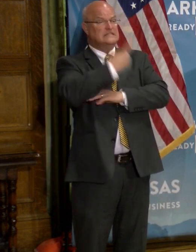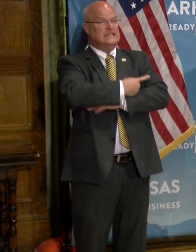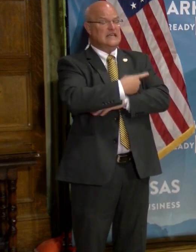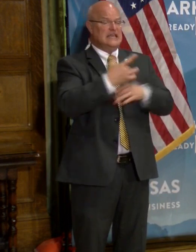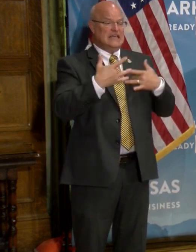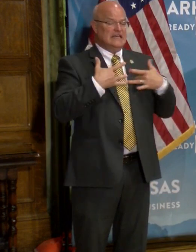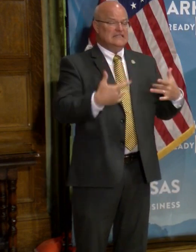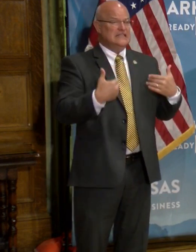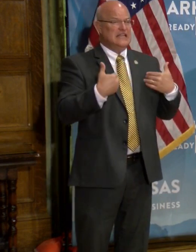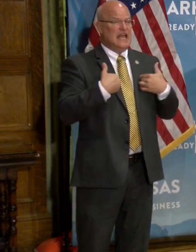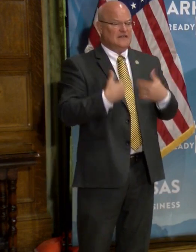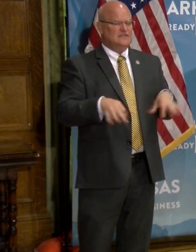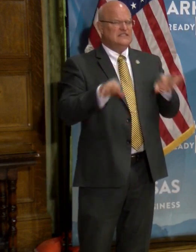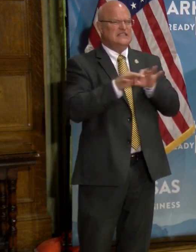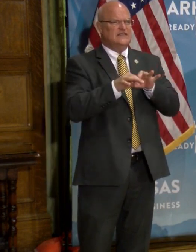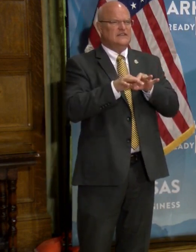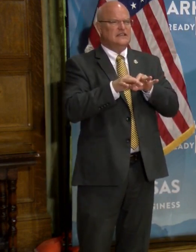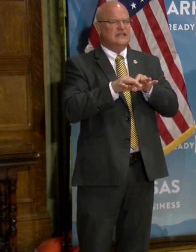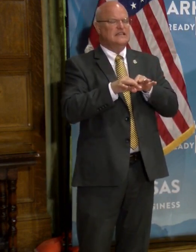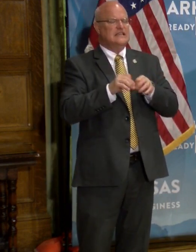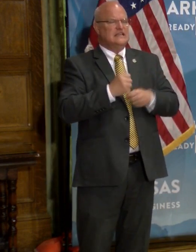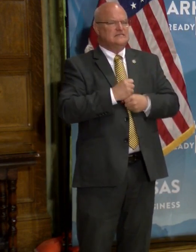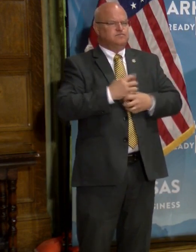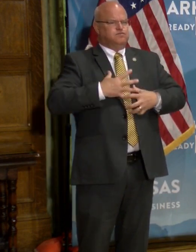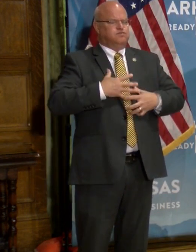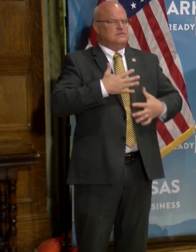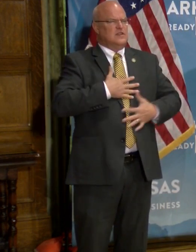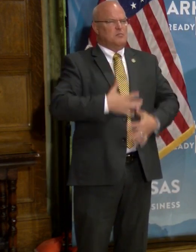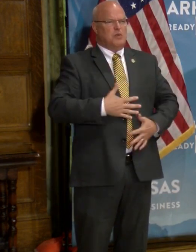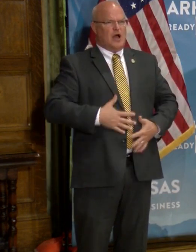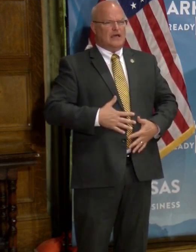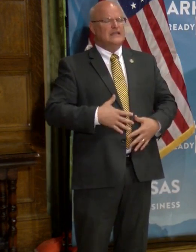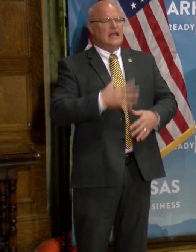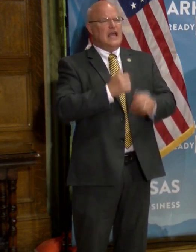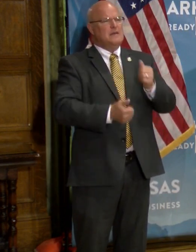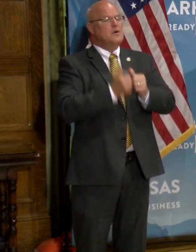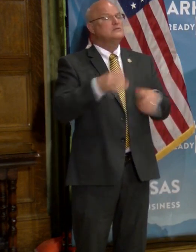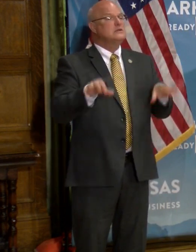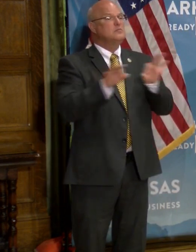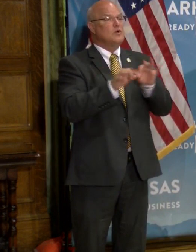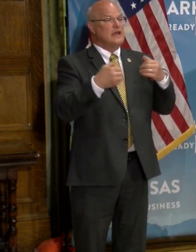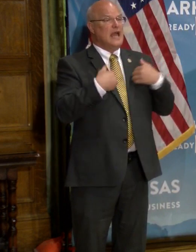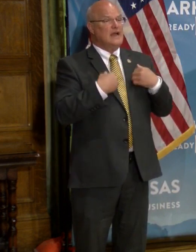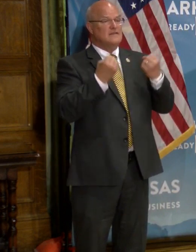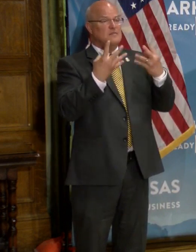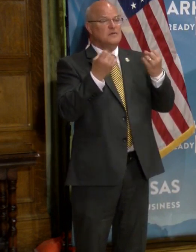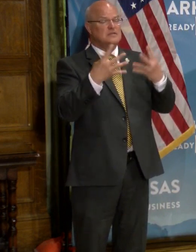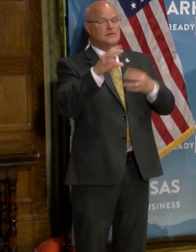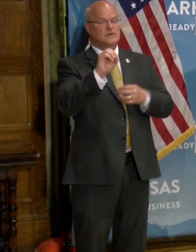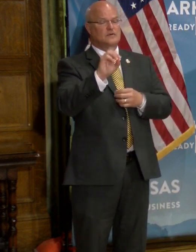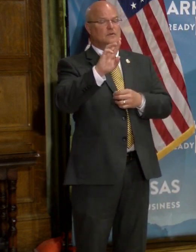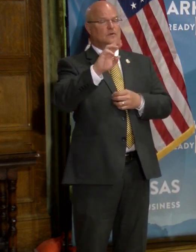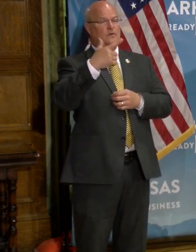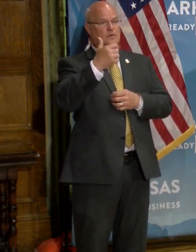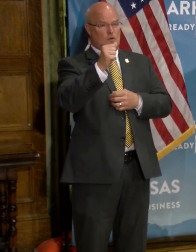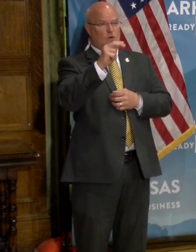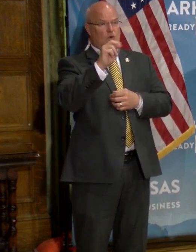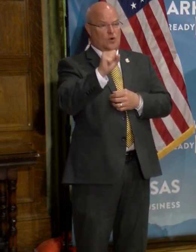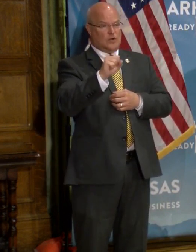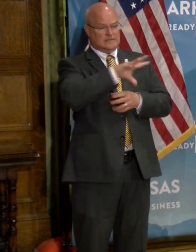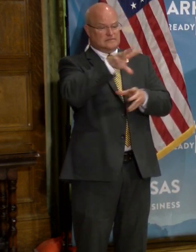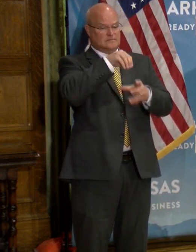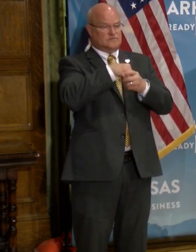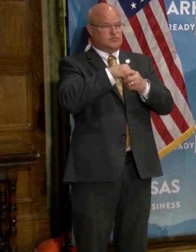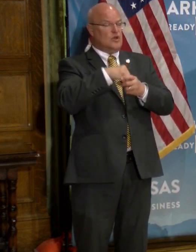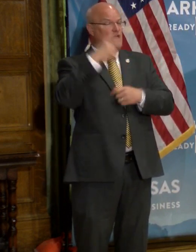They tend to have, uh, significant inflammatory, inflammation in their body. And, most importantly, they have multiple organs in their body involved, which